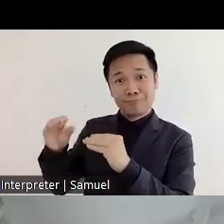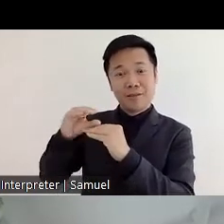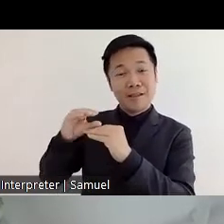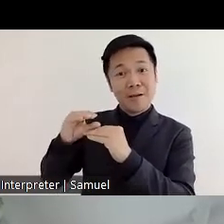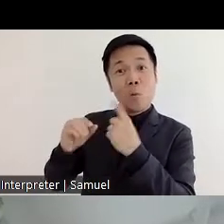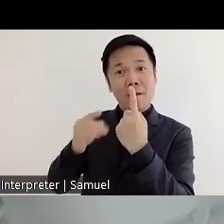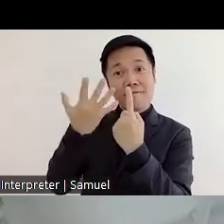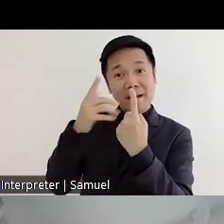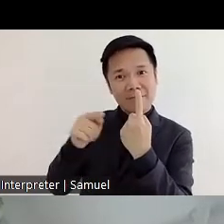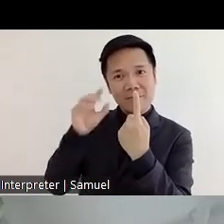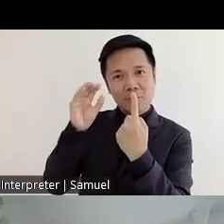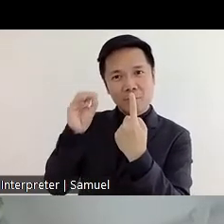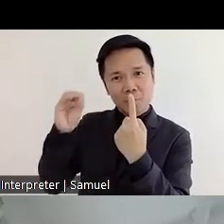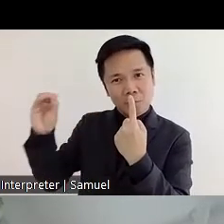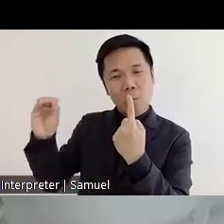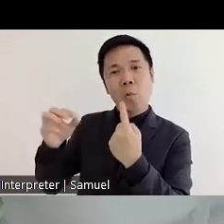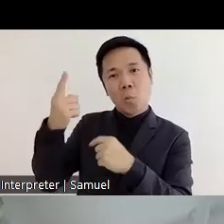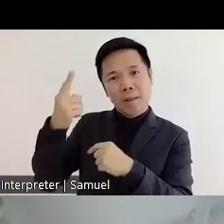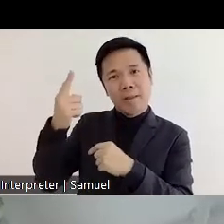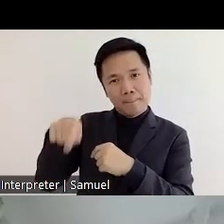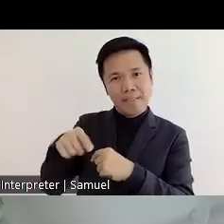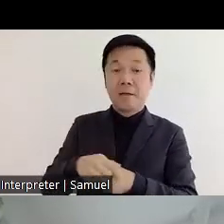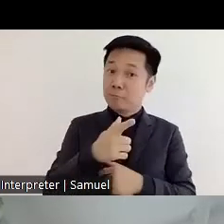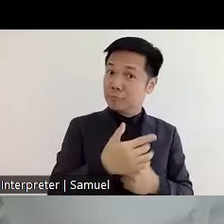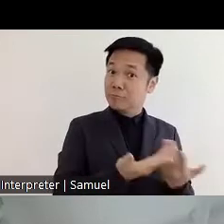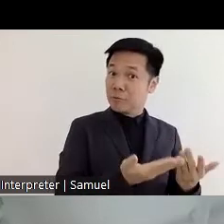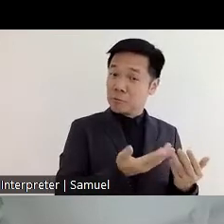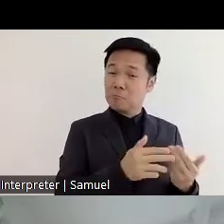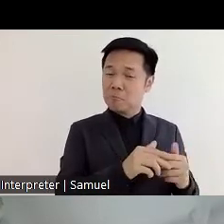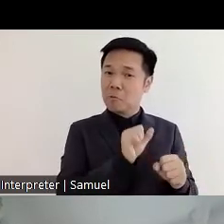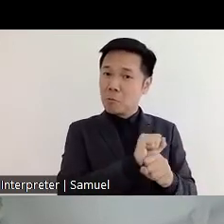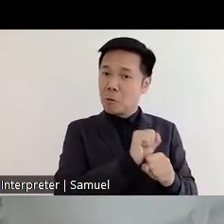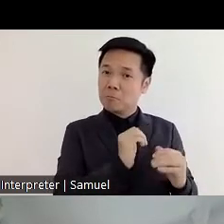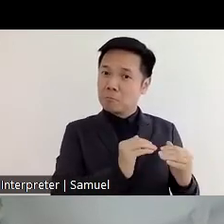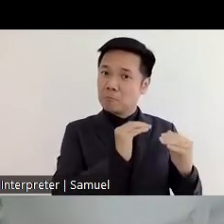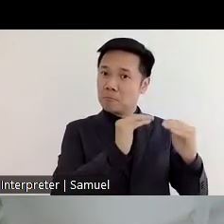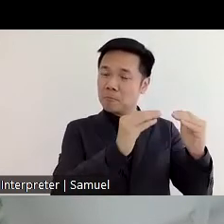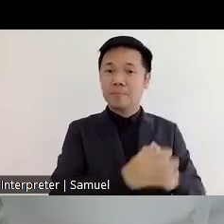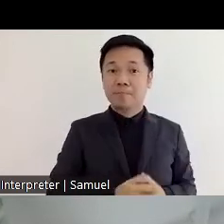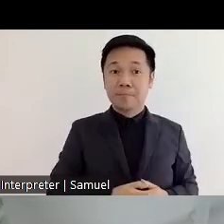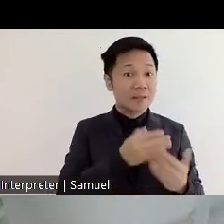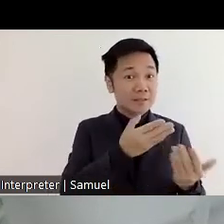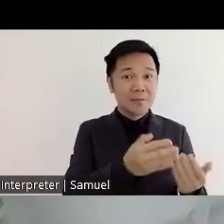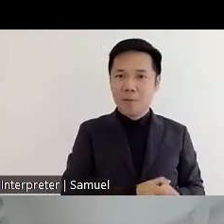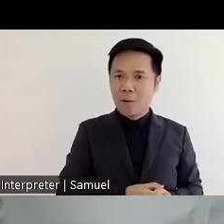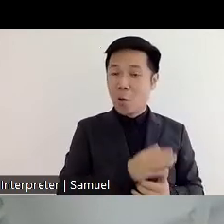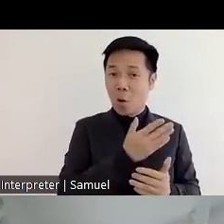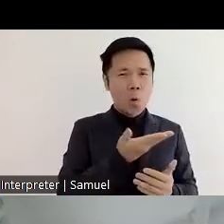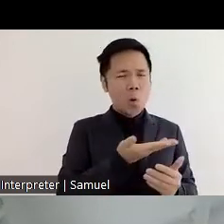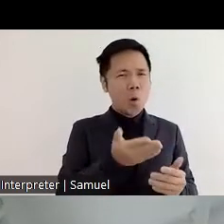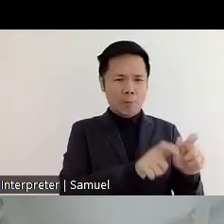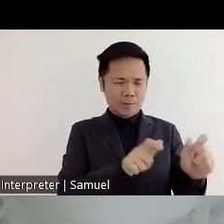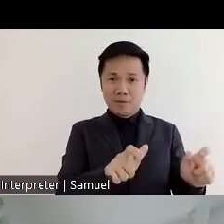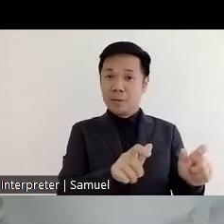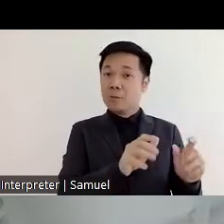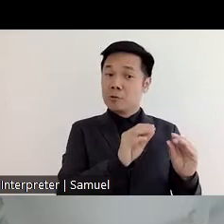one year and we and we do it through a alumni network which we have uh the geographical conditions and the conditions